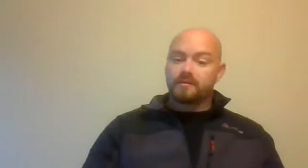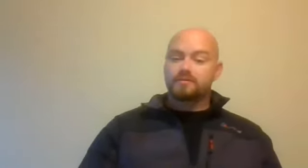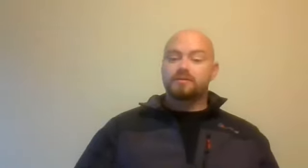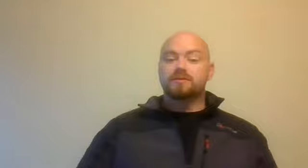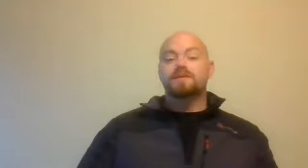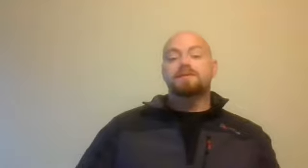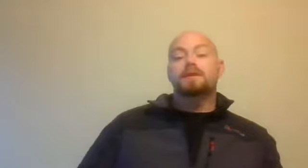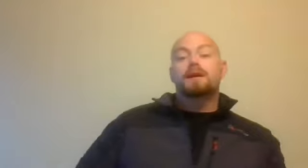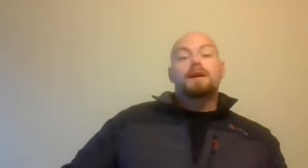of Consultancy Services.